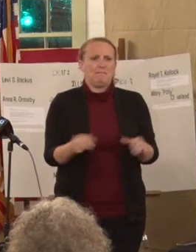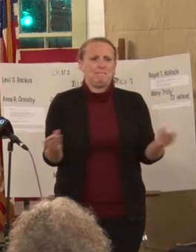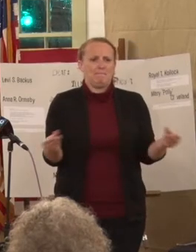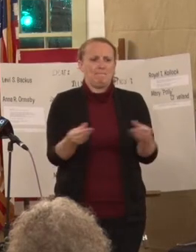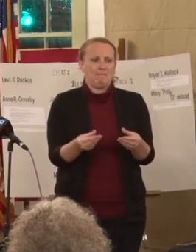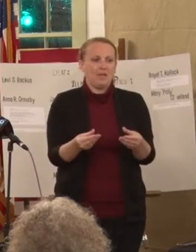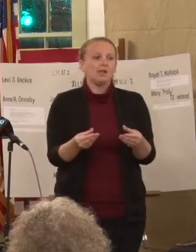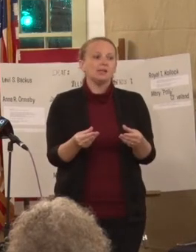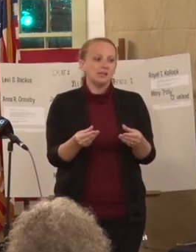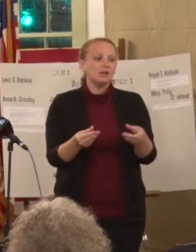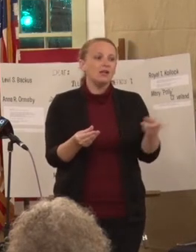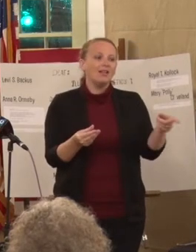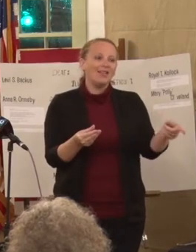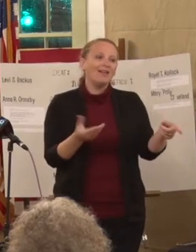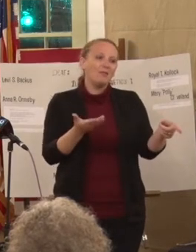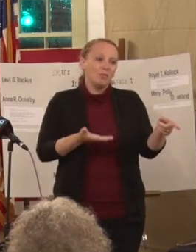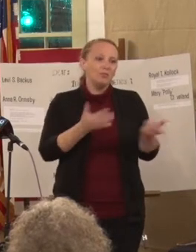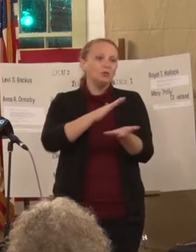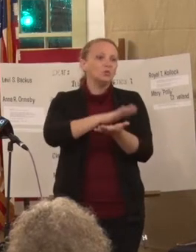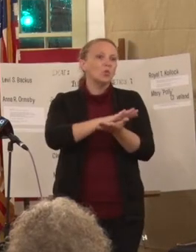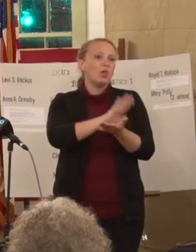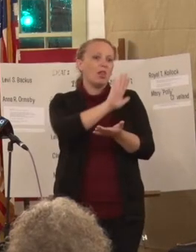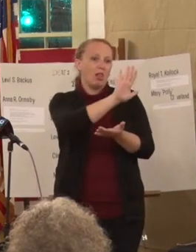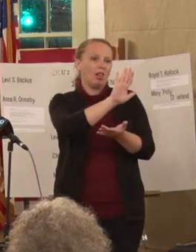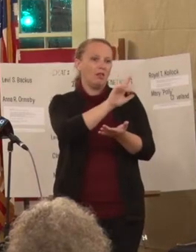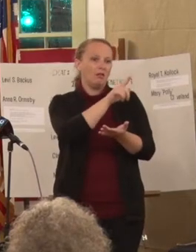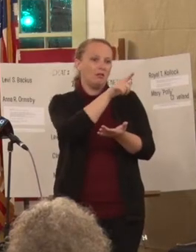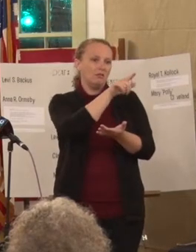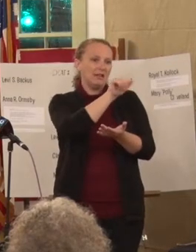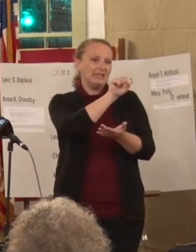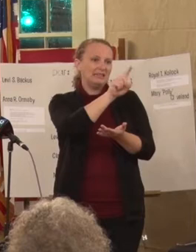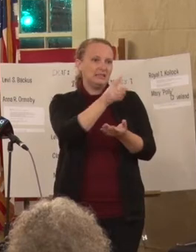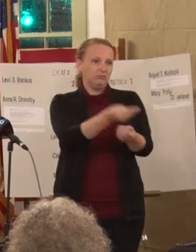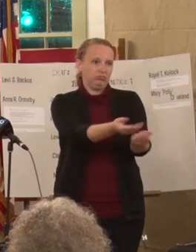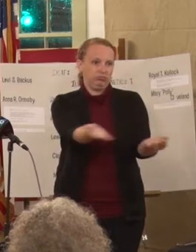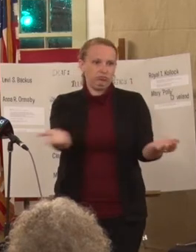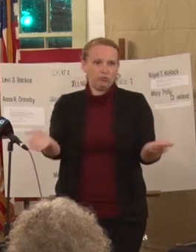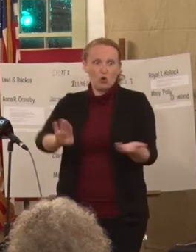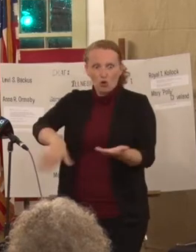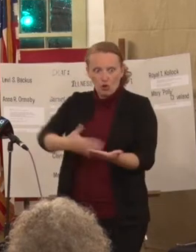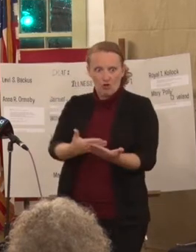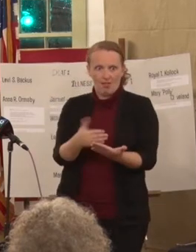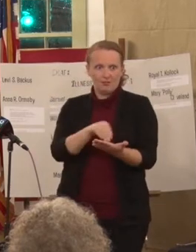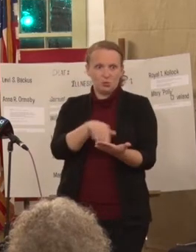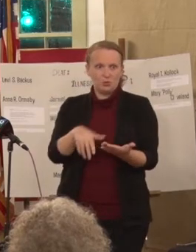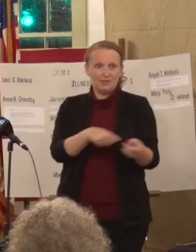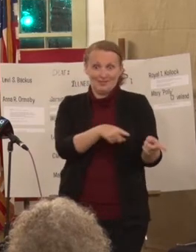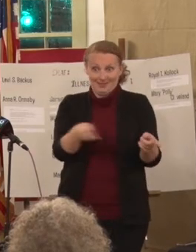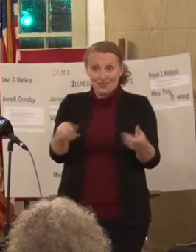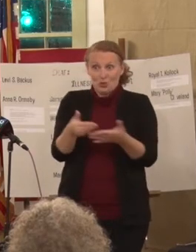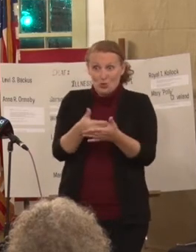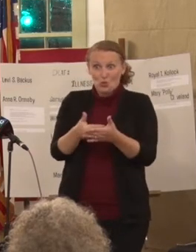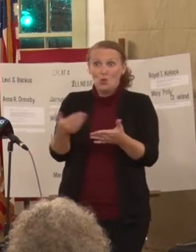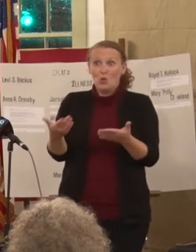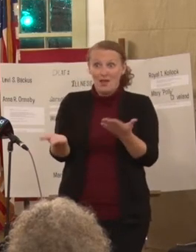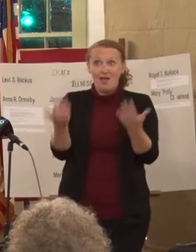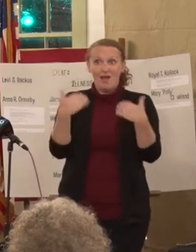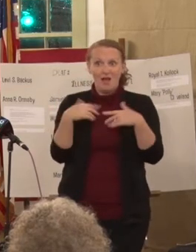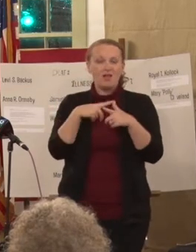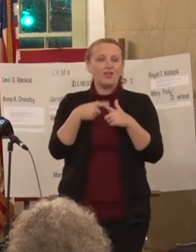volume that the school handed out to all the new admissions. When they came, they